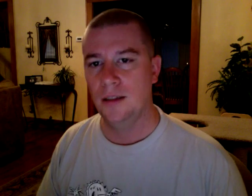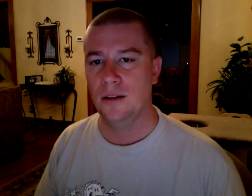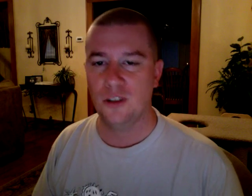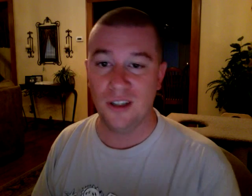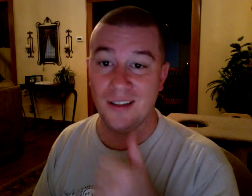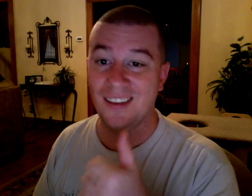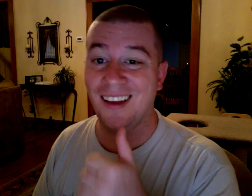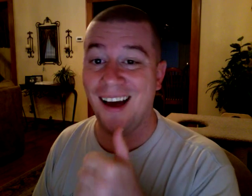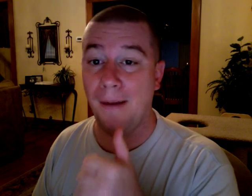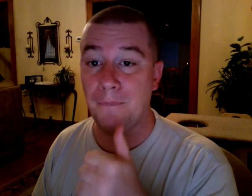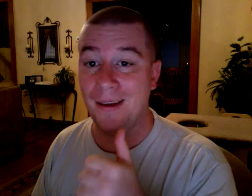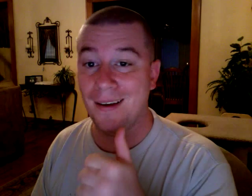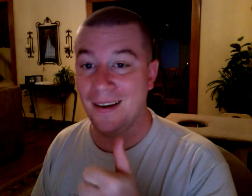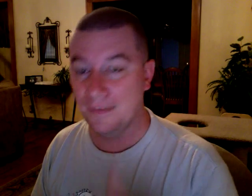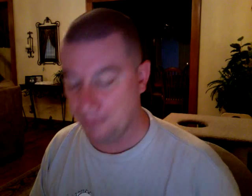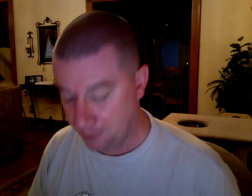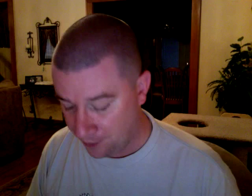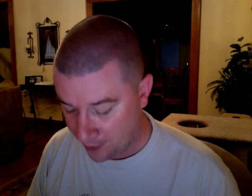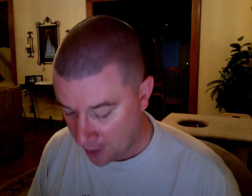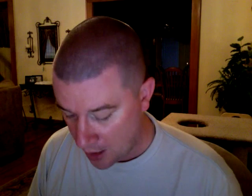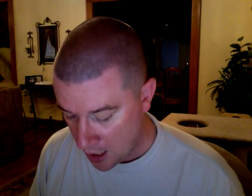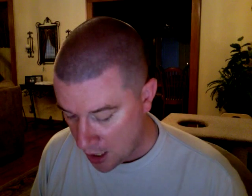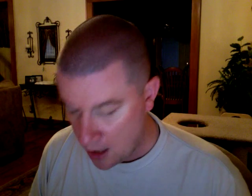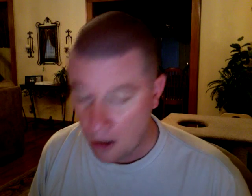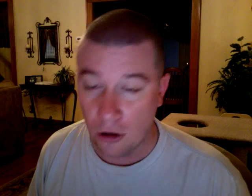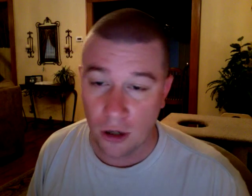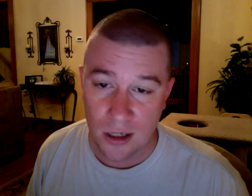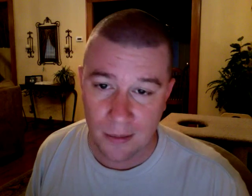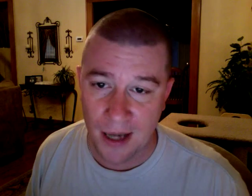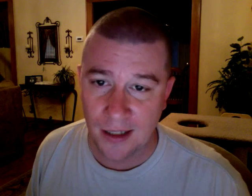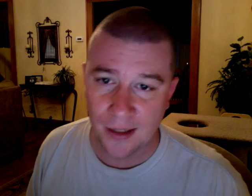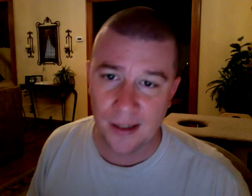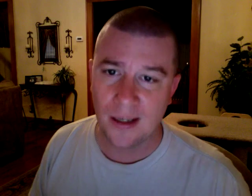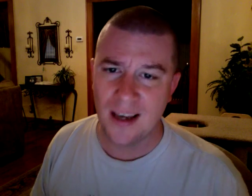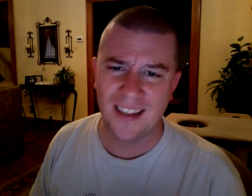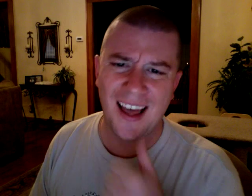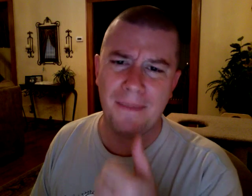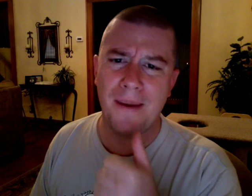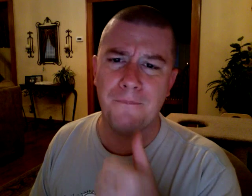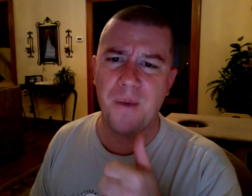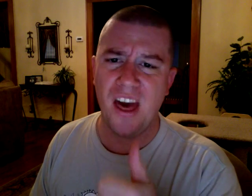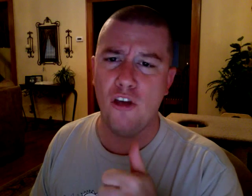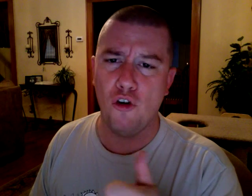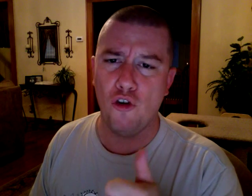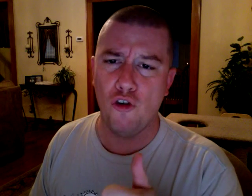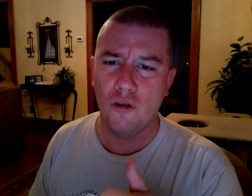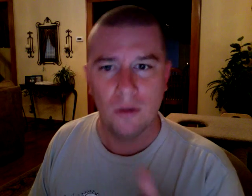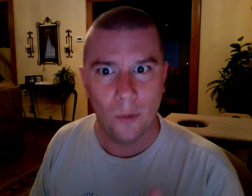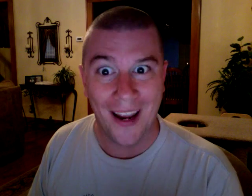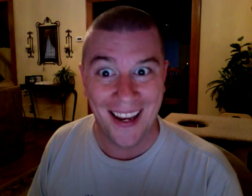So he's a pija. Or as the Mexican says, esta bien pedo, güey.